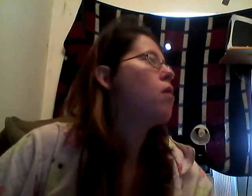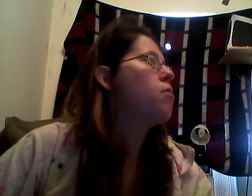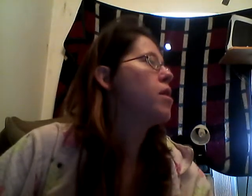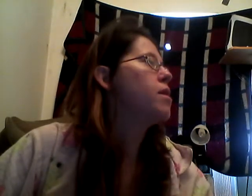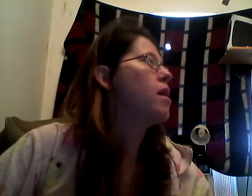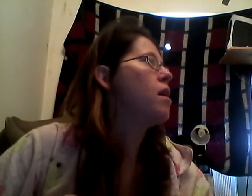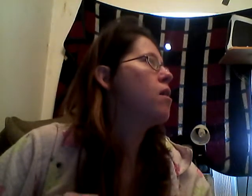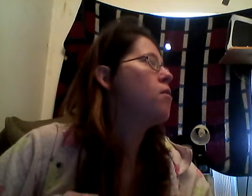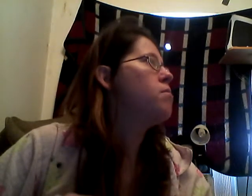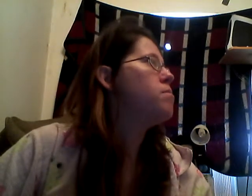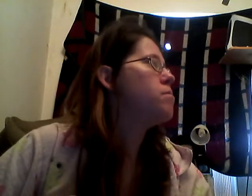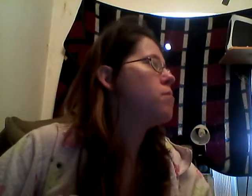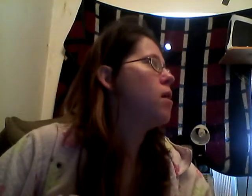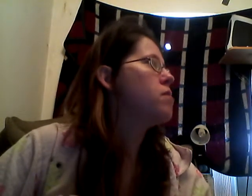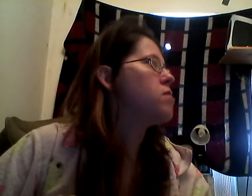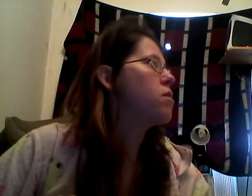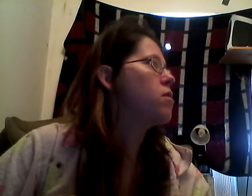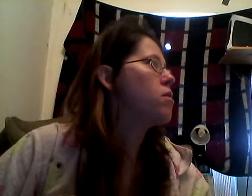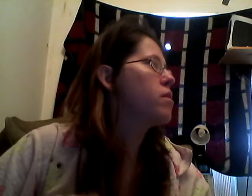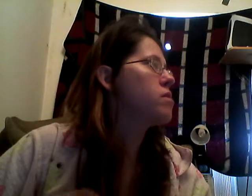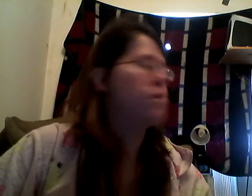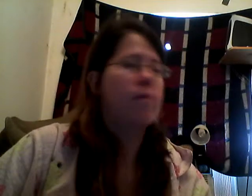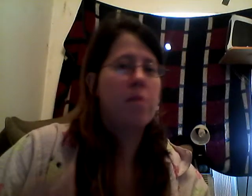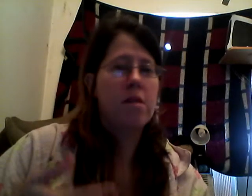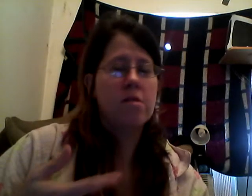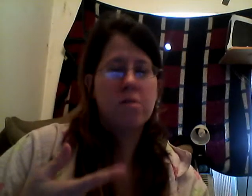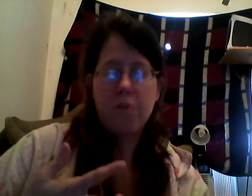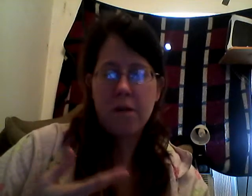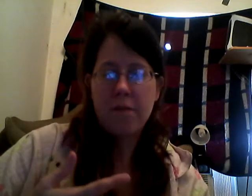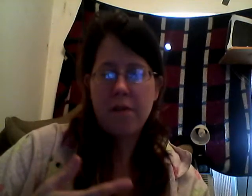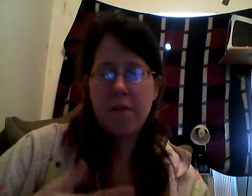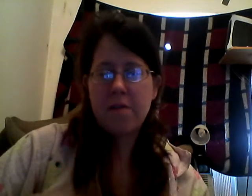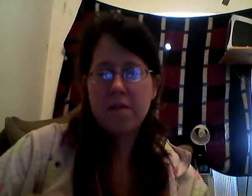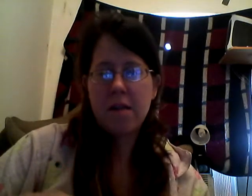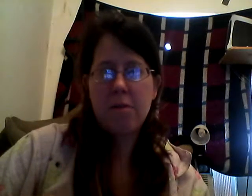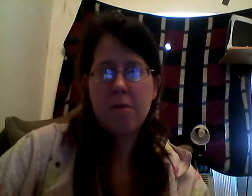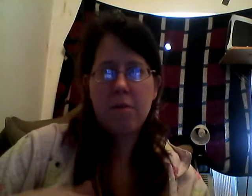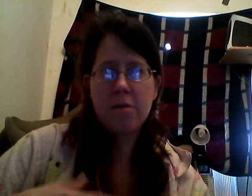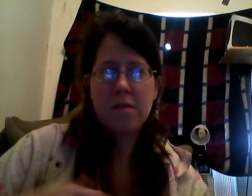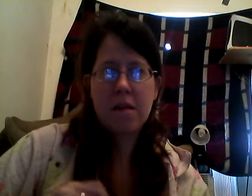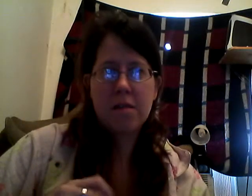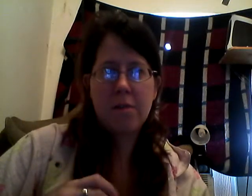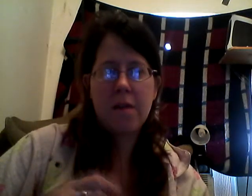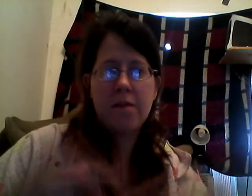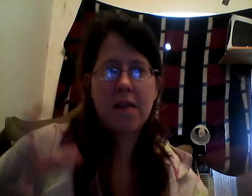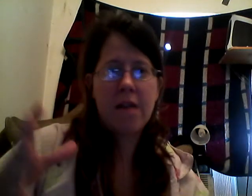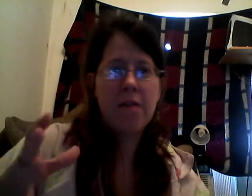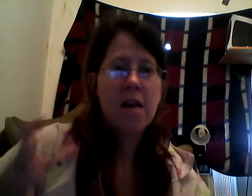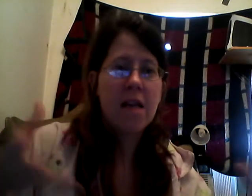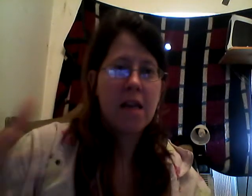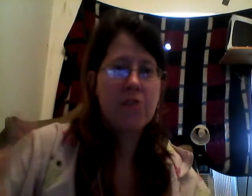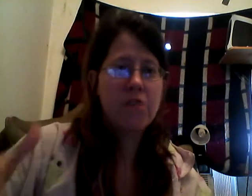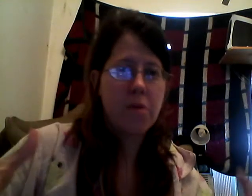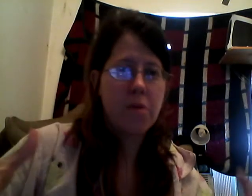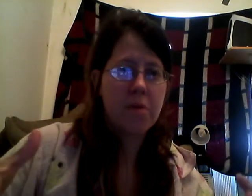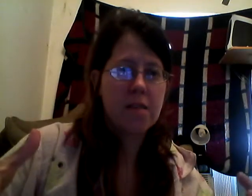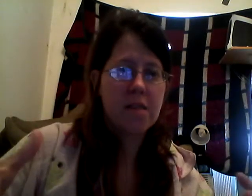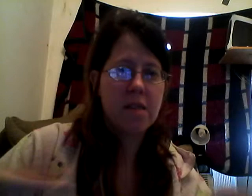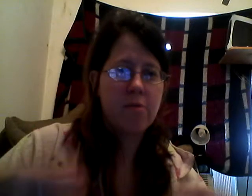right now, right, so, going to different places or whatever, I haven't decided about what snacks I'm going to have, because I have, last year we went to Disney, which we